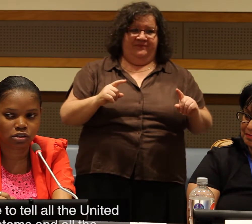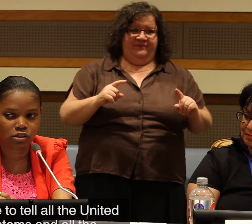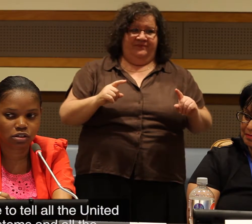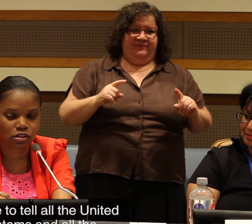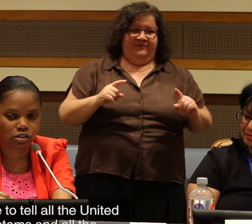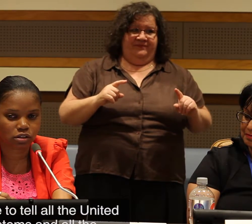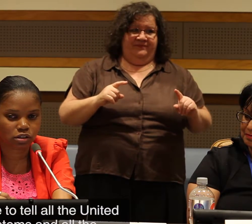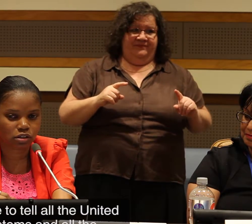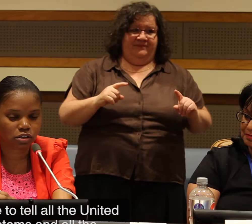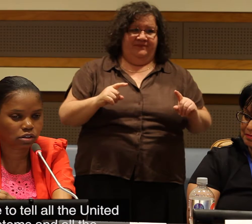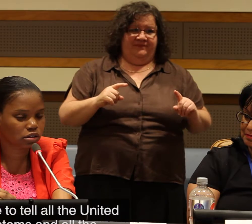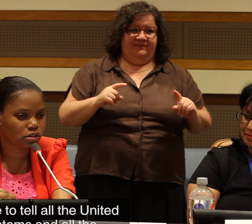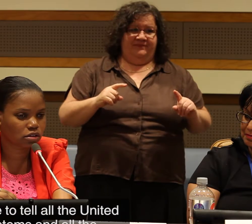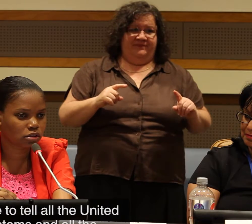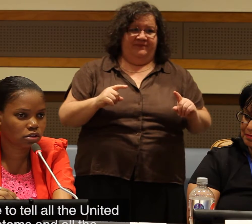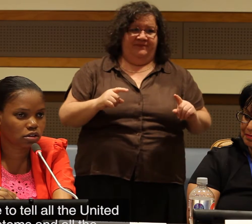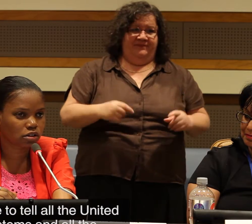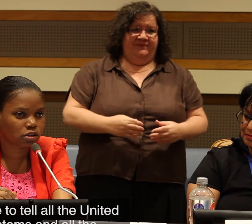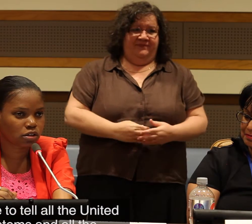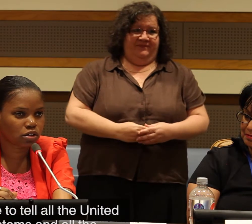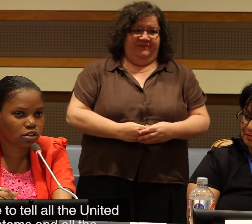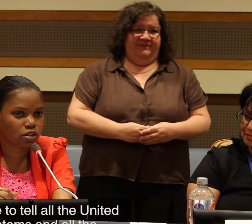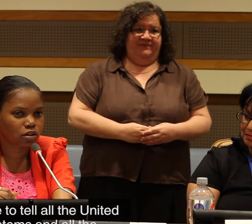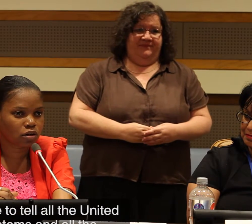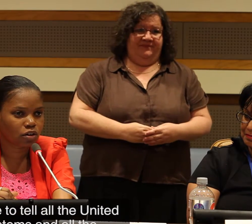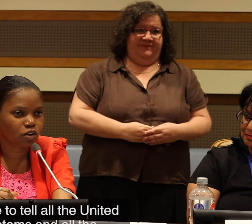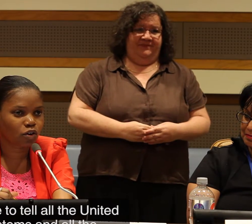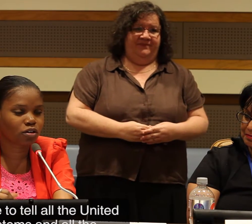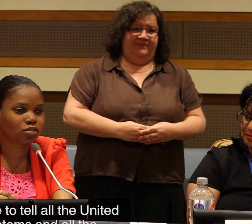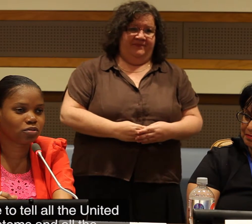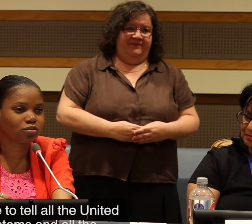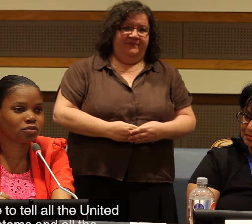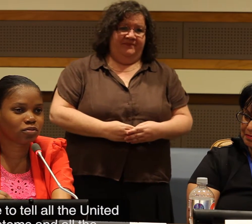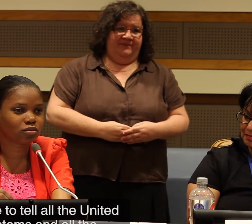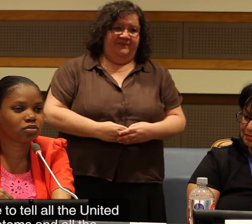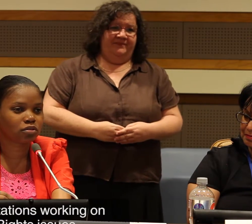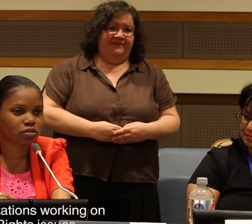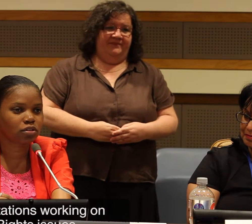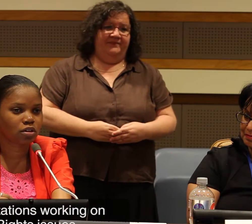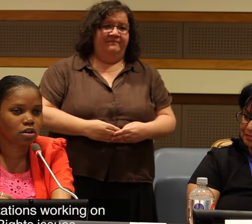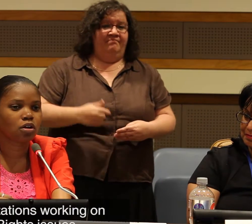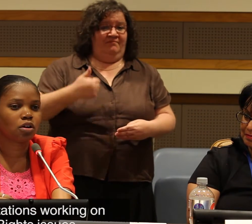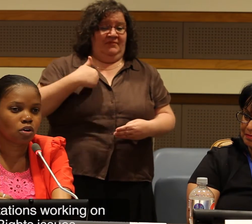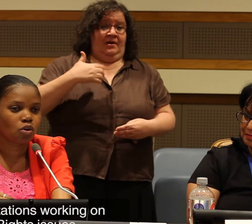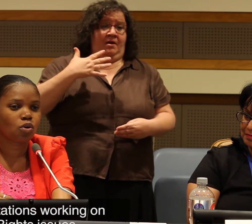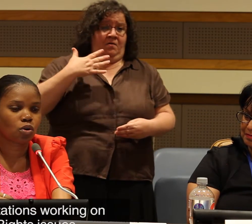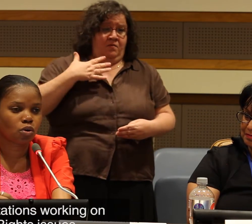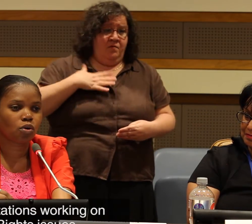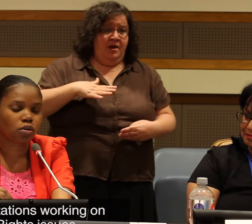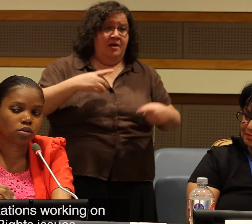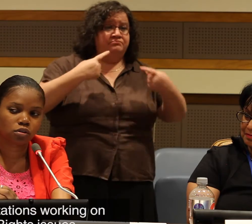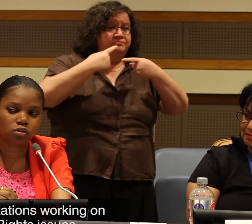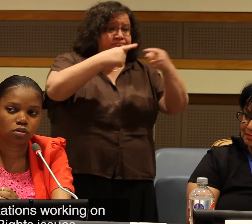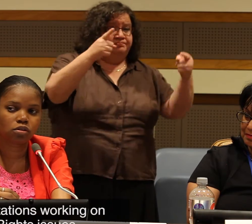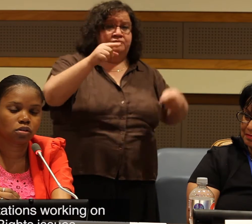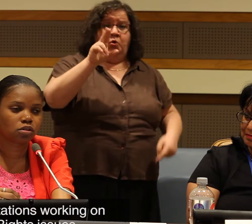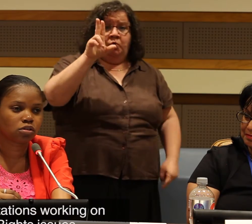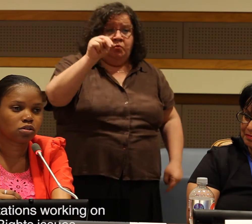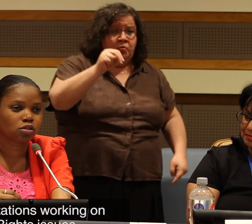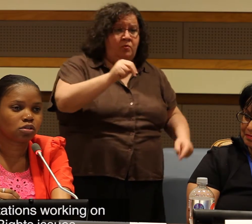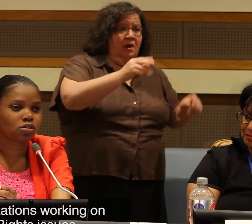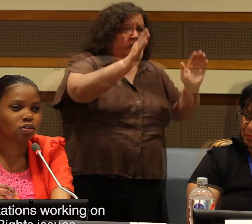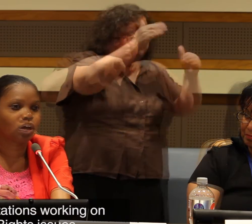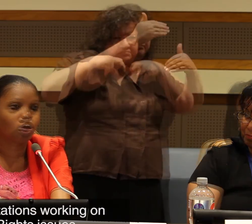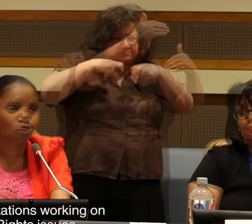And I would only to tell all the United Nations systems and all the other organizations working on human